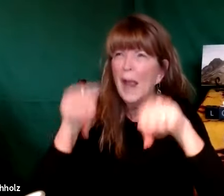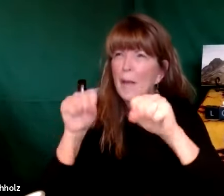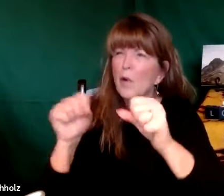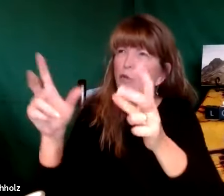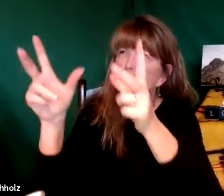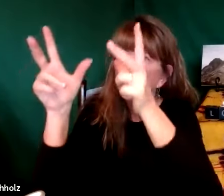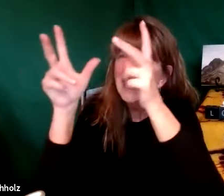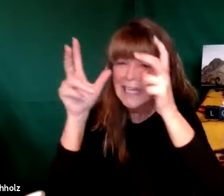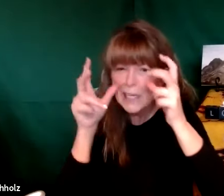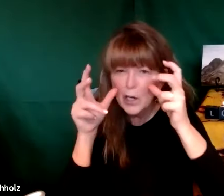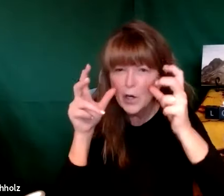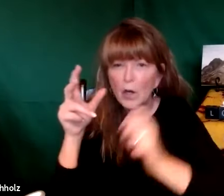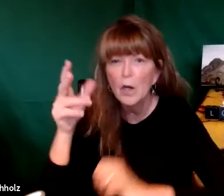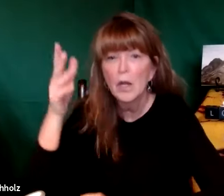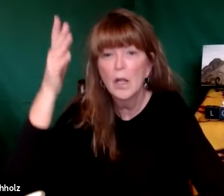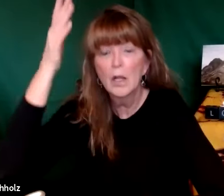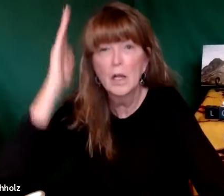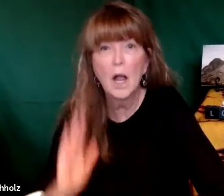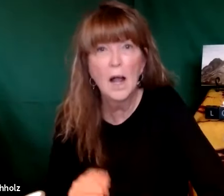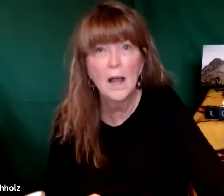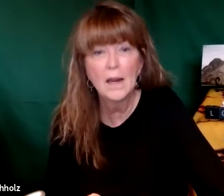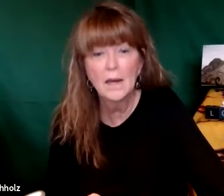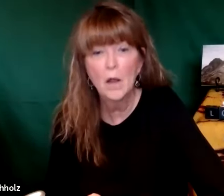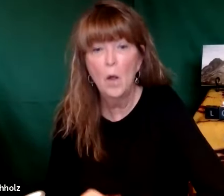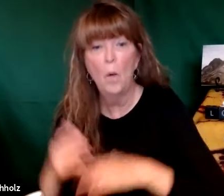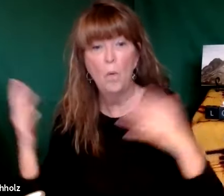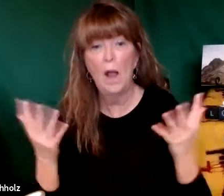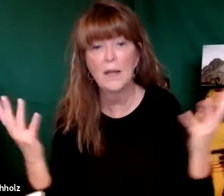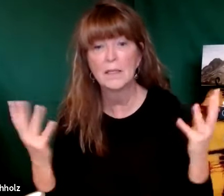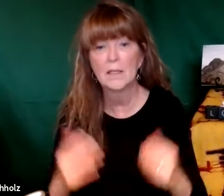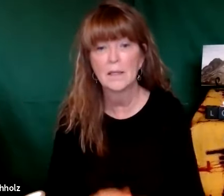is what are we supposed to do to be able to hear God